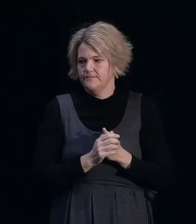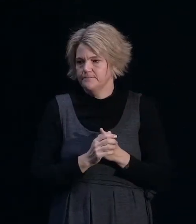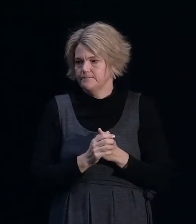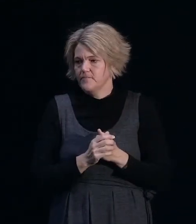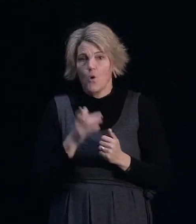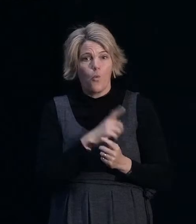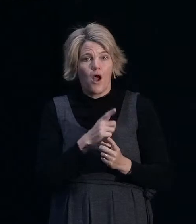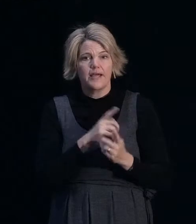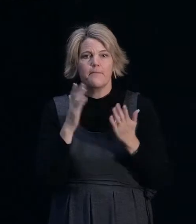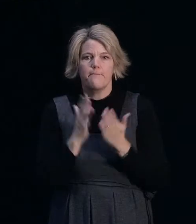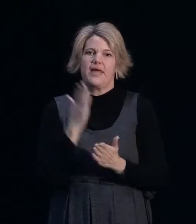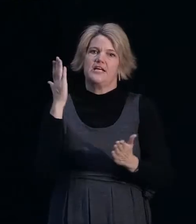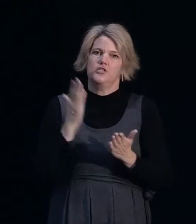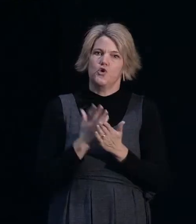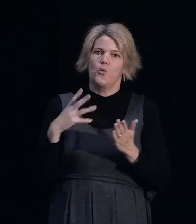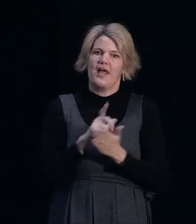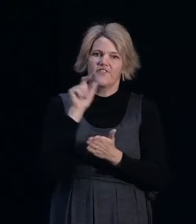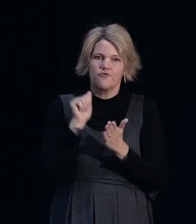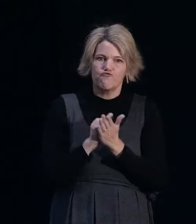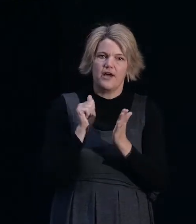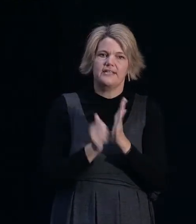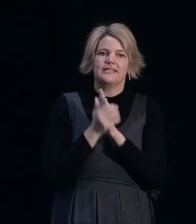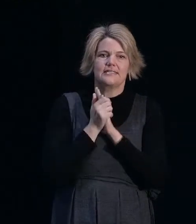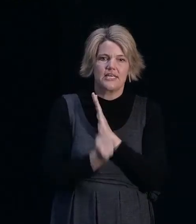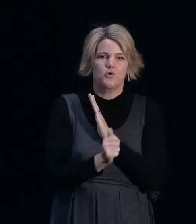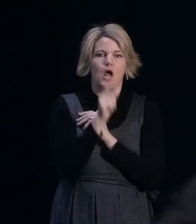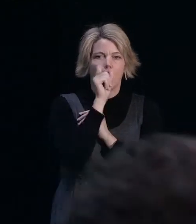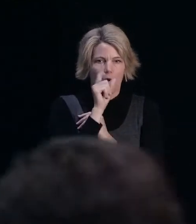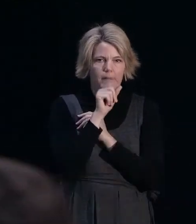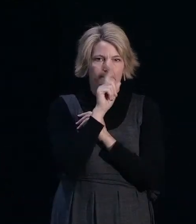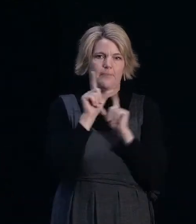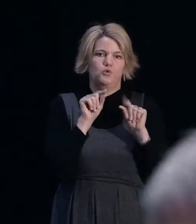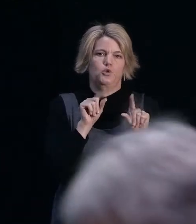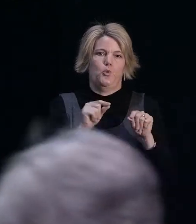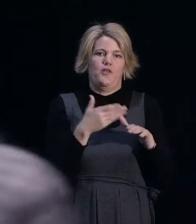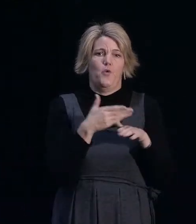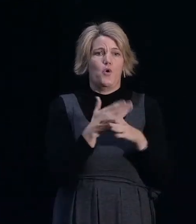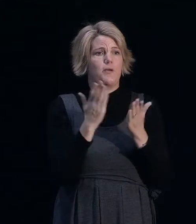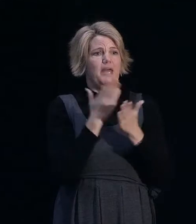get the right skilled, competent people undertaking that work, so that we get a quality outcome.